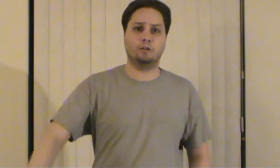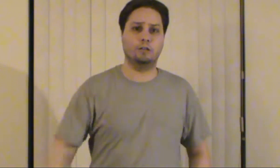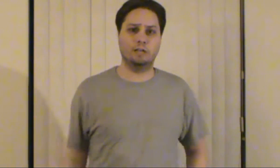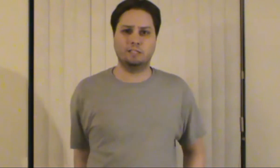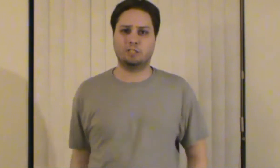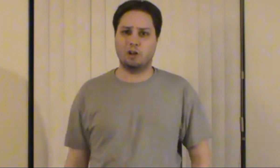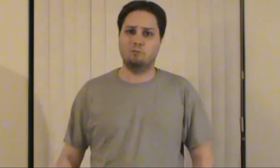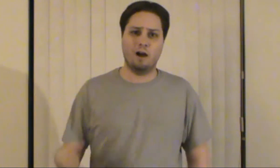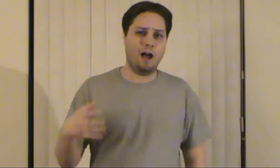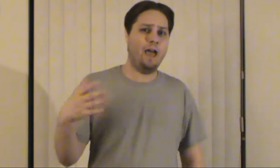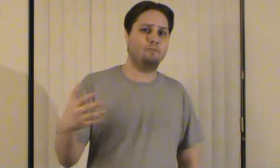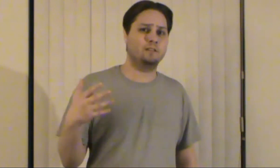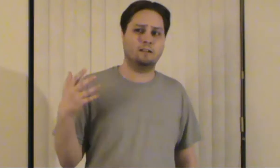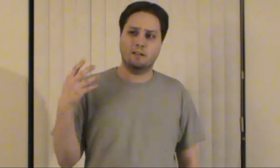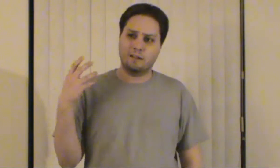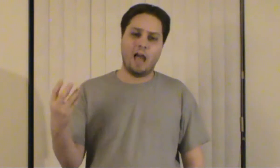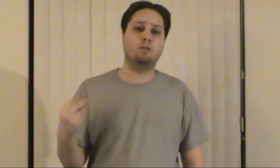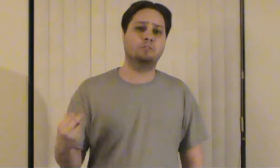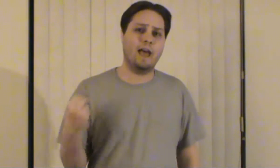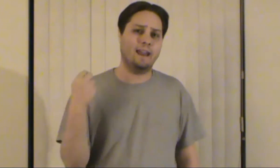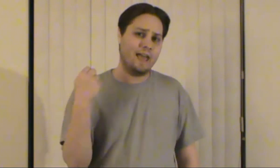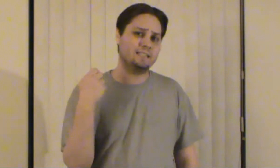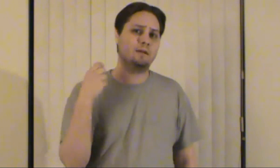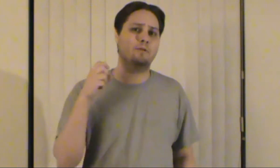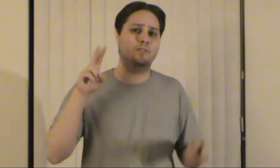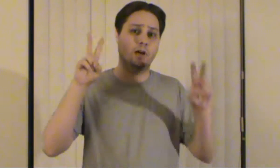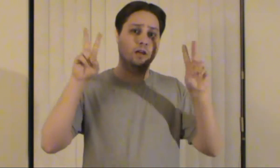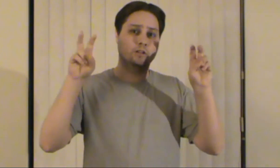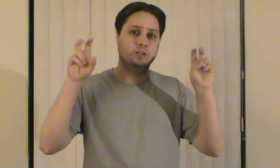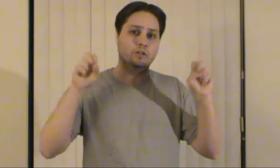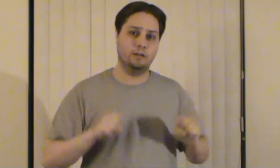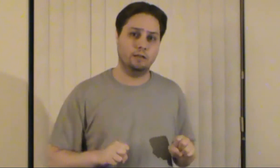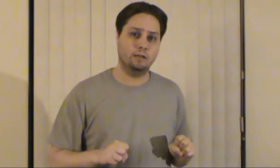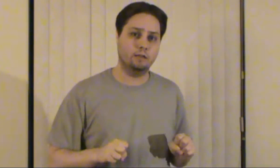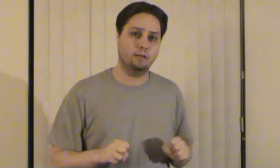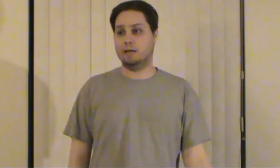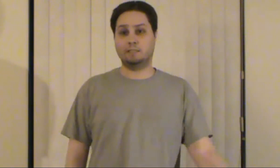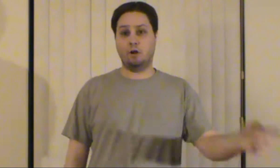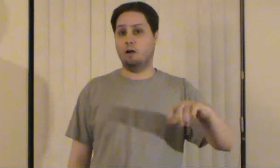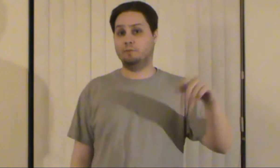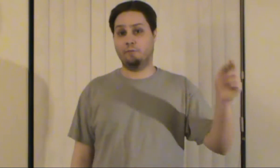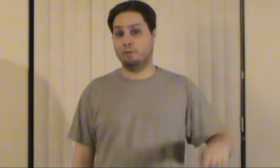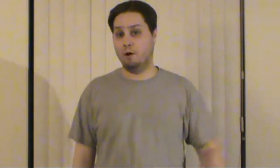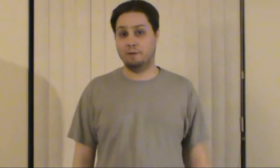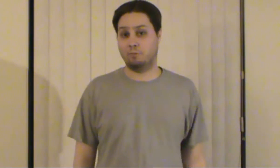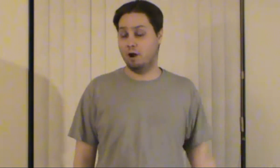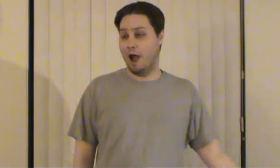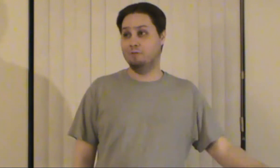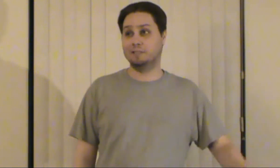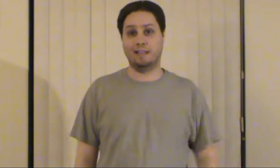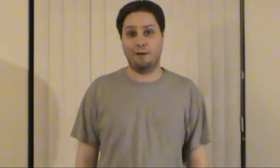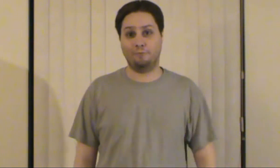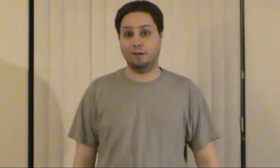they're good, so I have to count that as some of the good. Because there are definitely moments where I was laughing